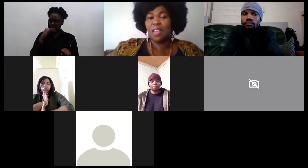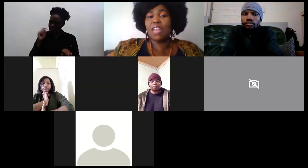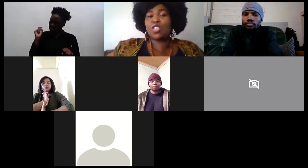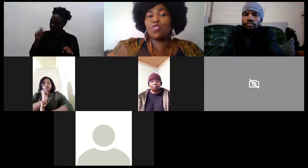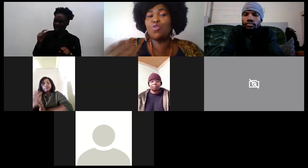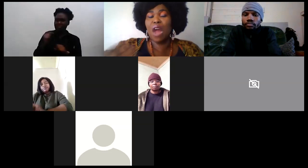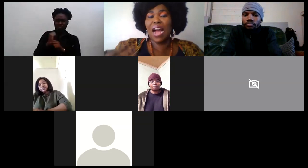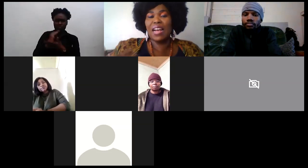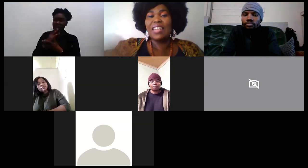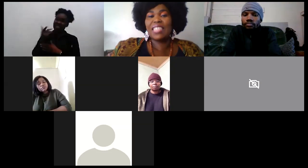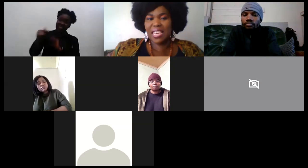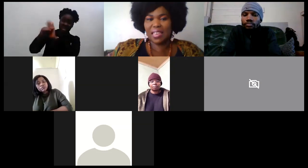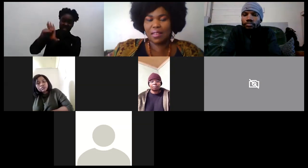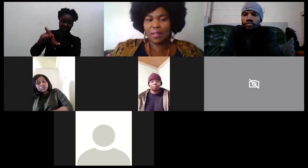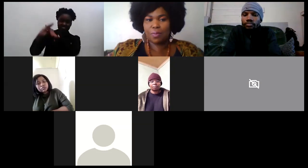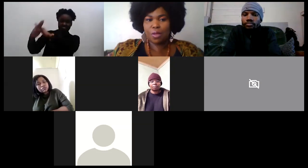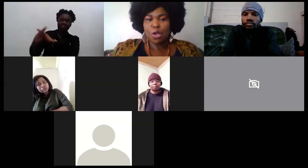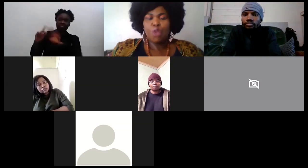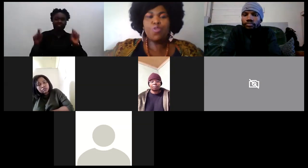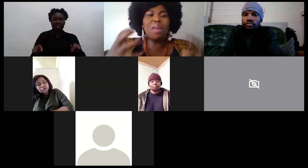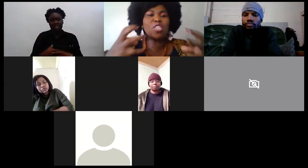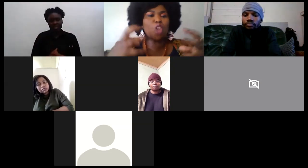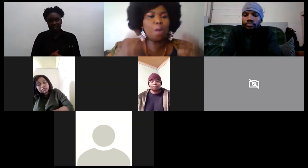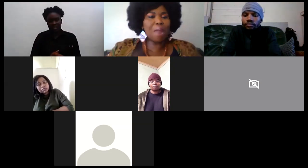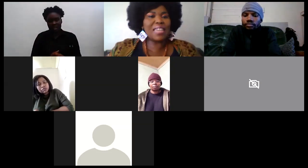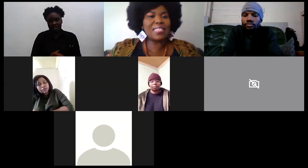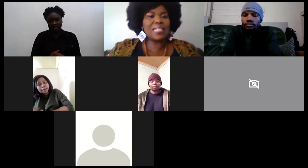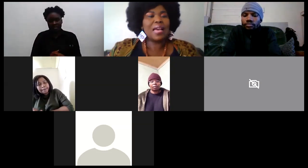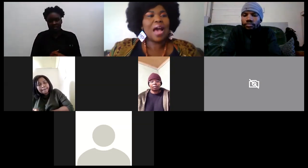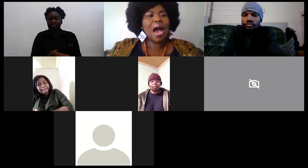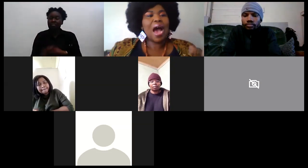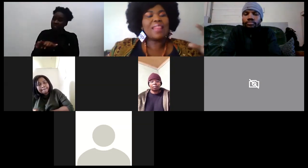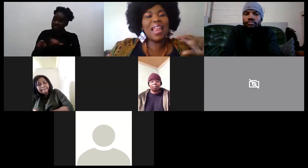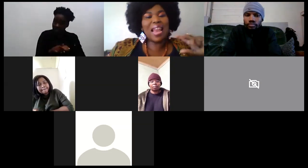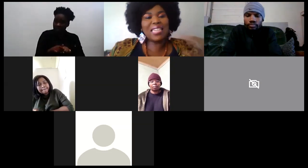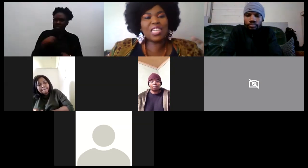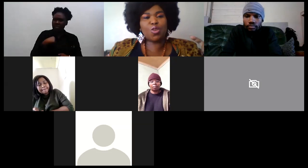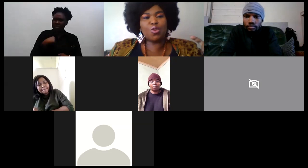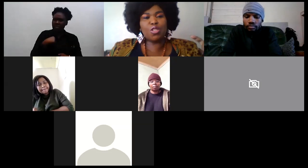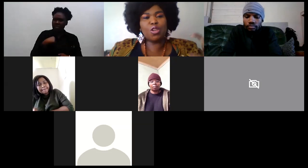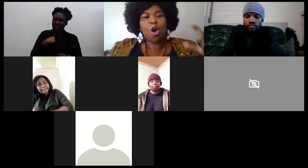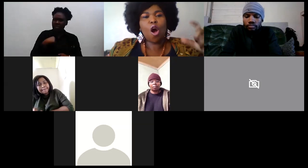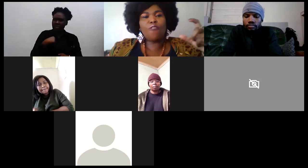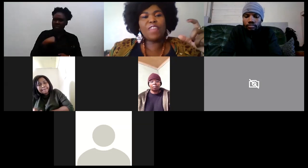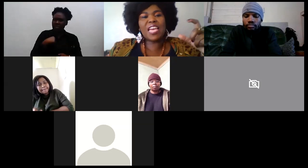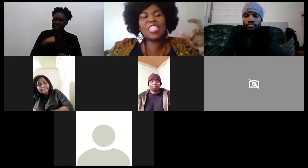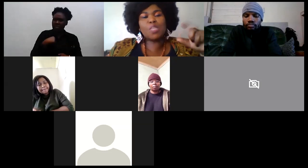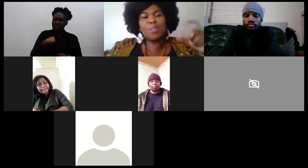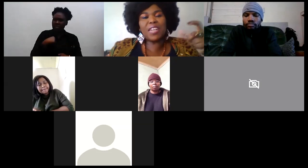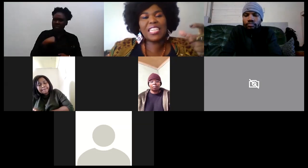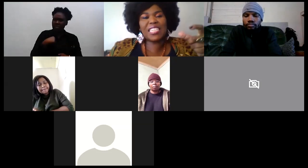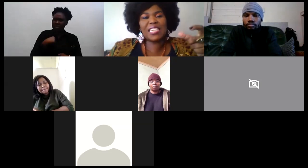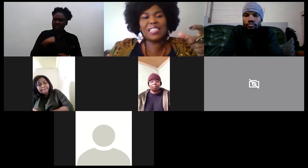that you are taking you must command the latitude of the